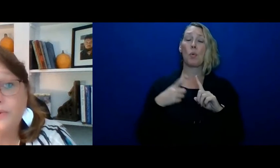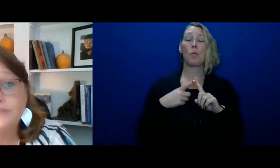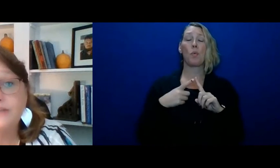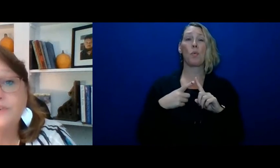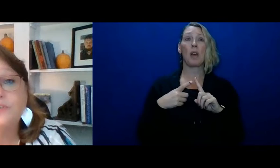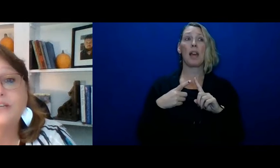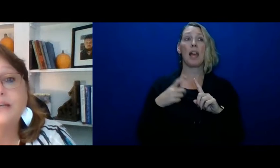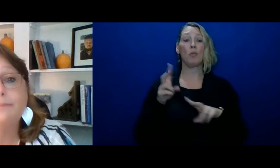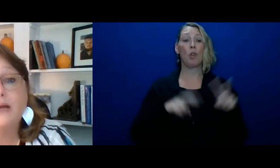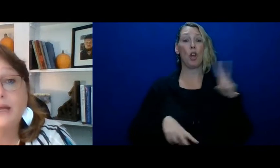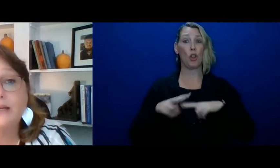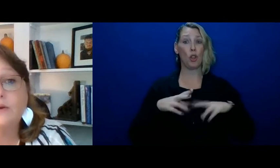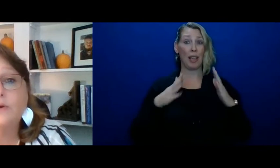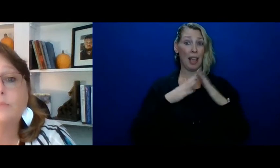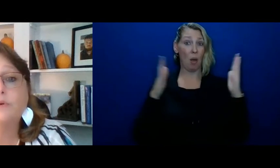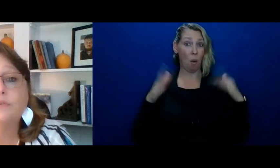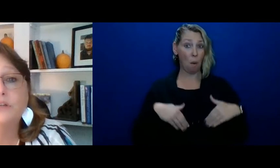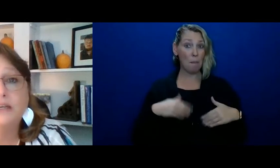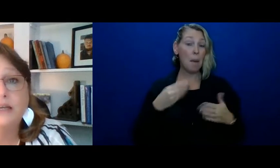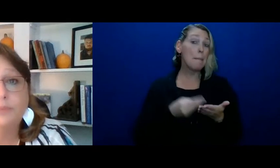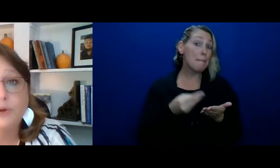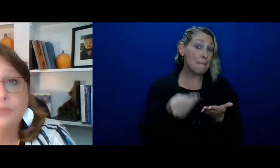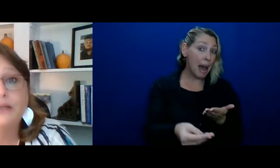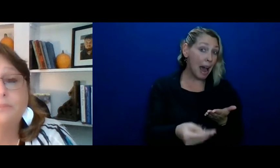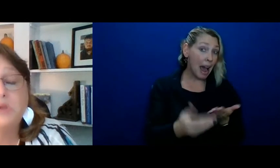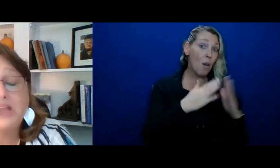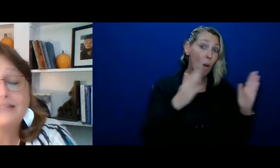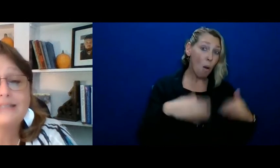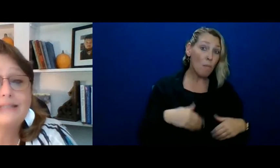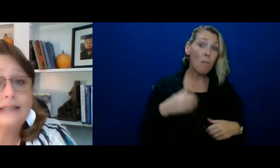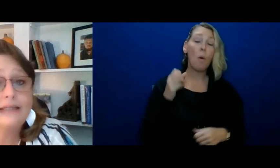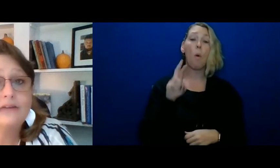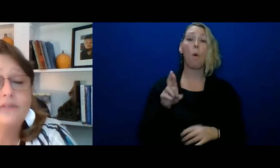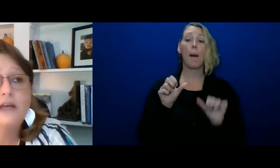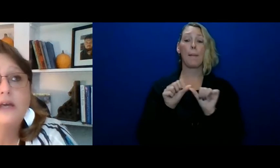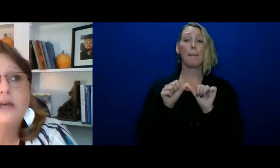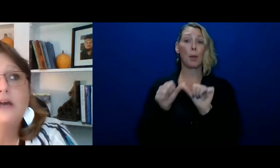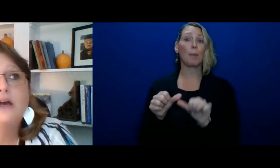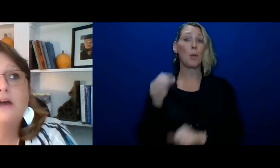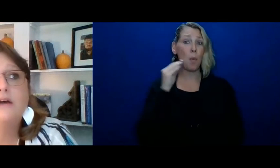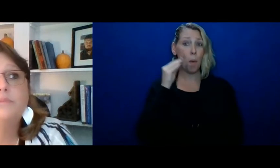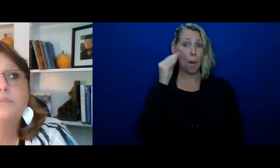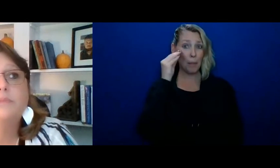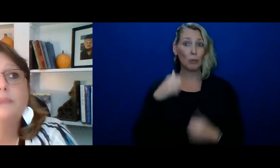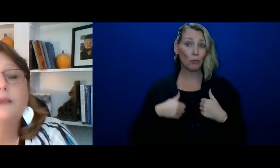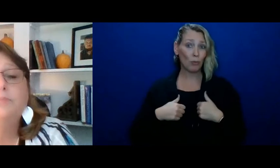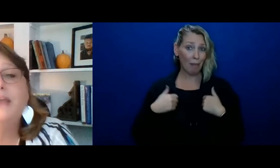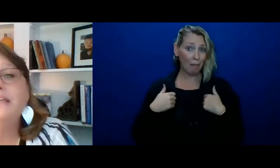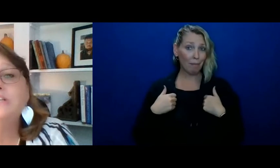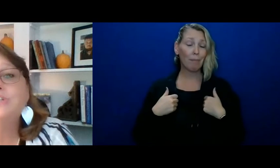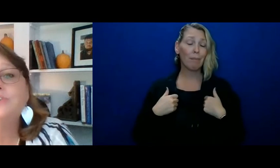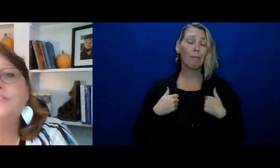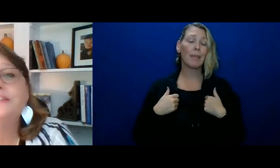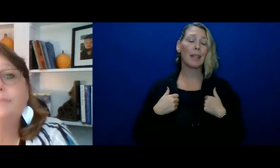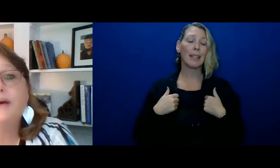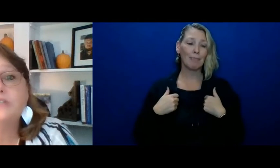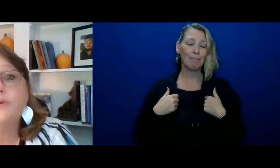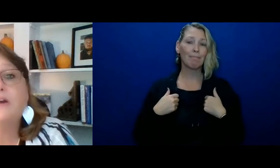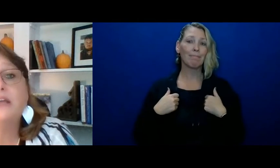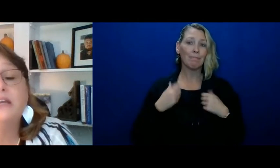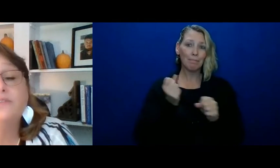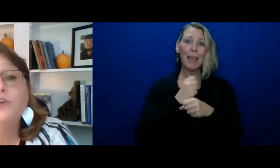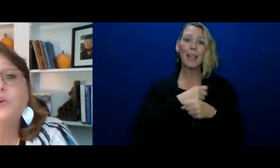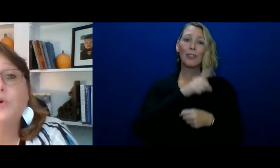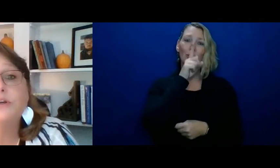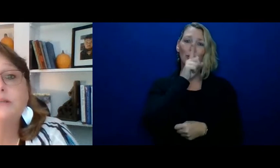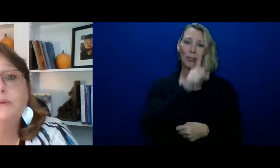at homes, if you're looking at buying a home or getting a permanent place to live, making sure that the bus